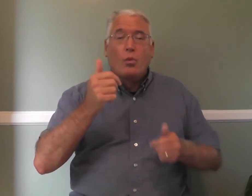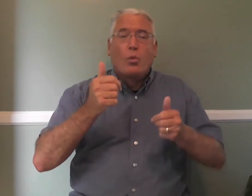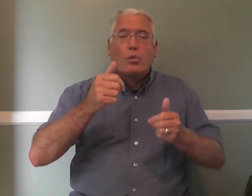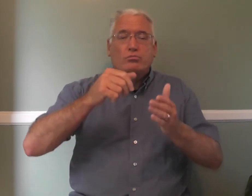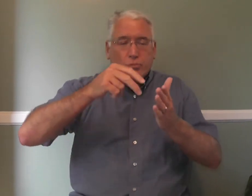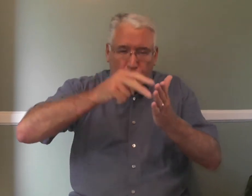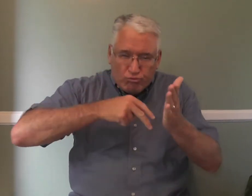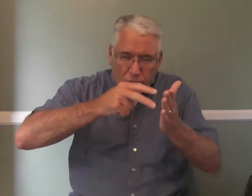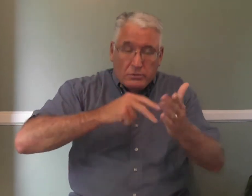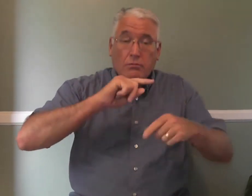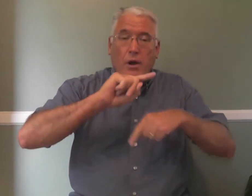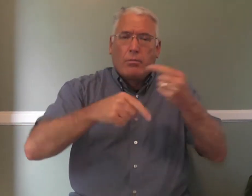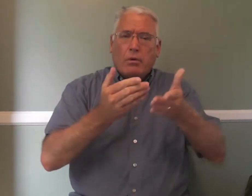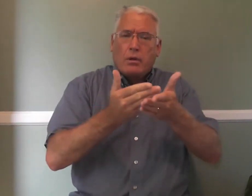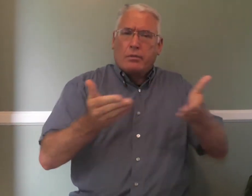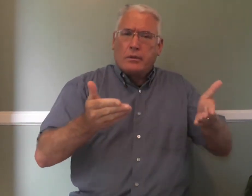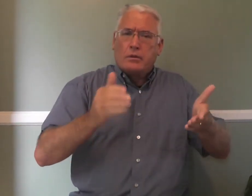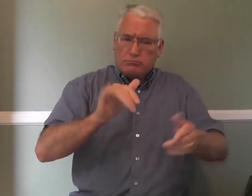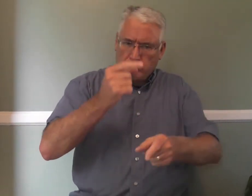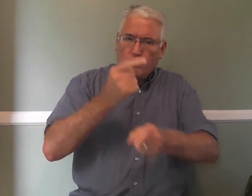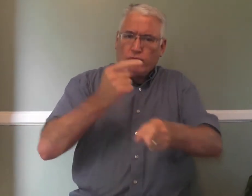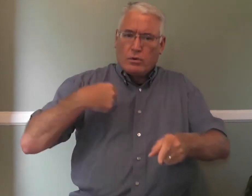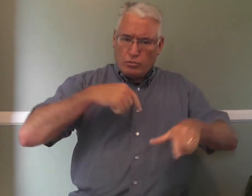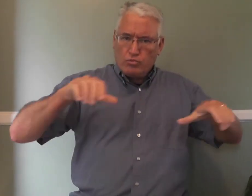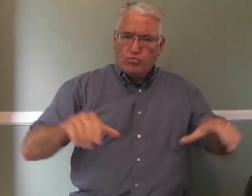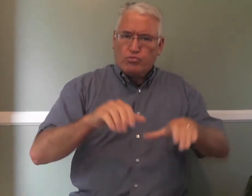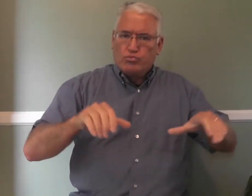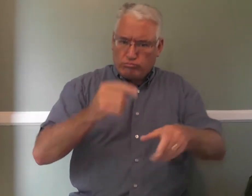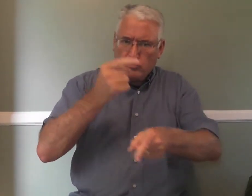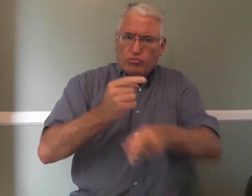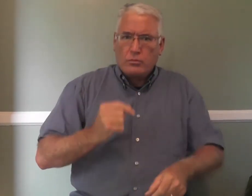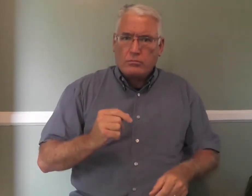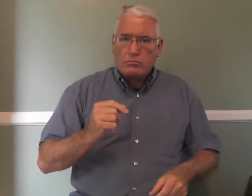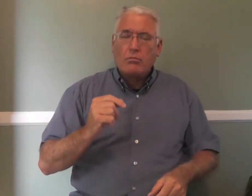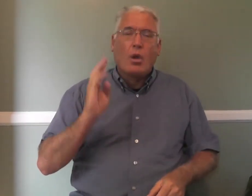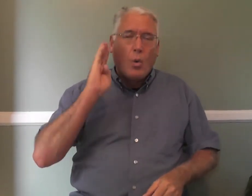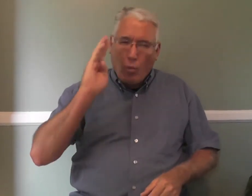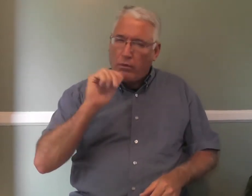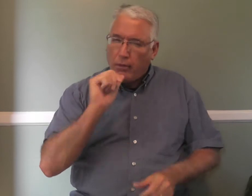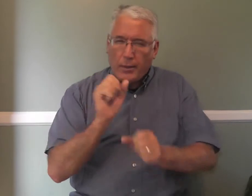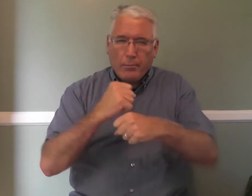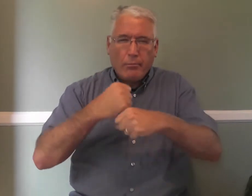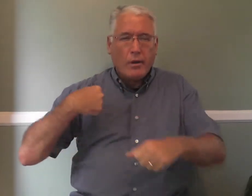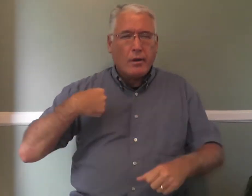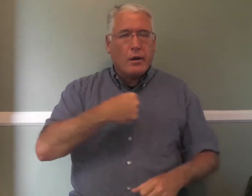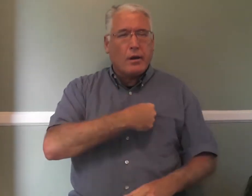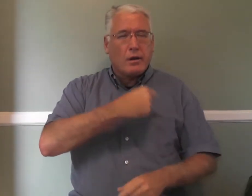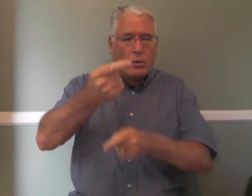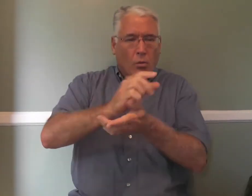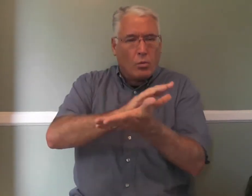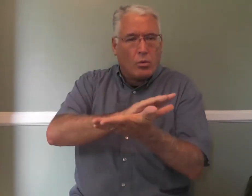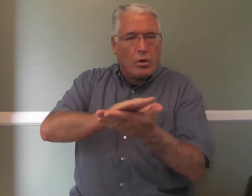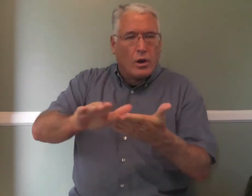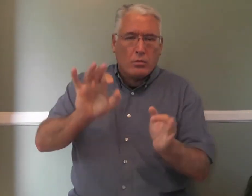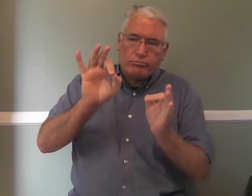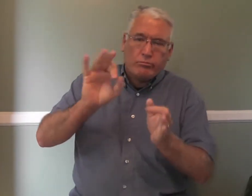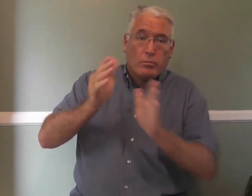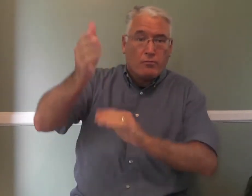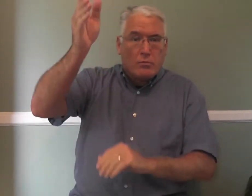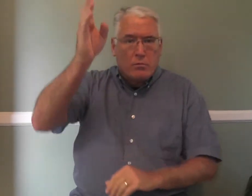We hear or read about things that are right to do, and it does not make us